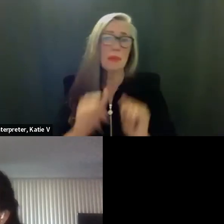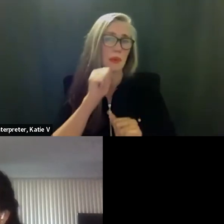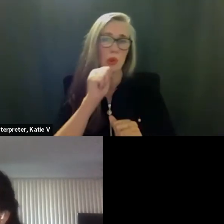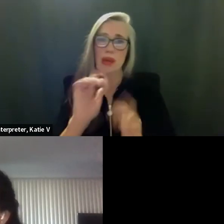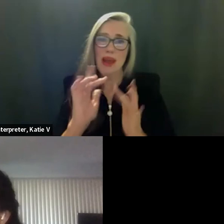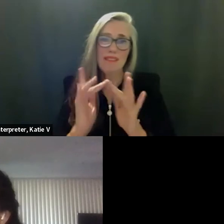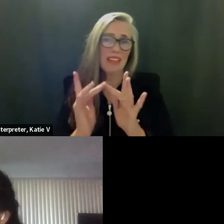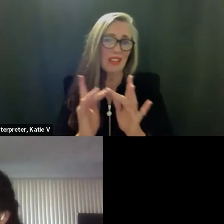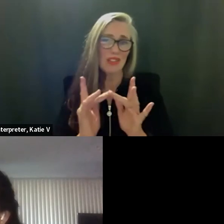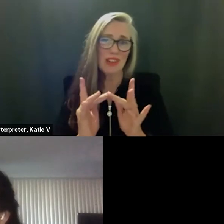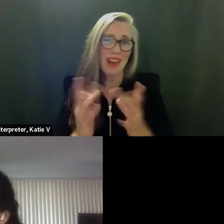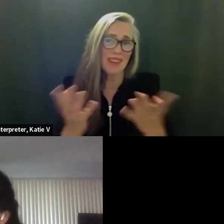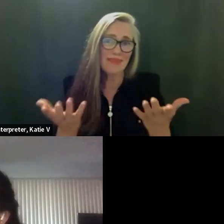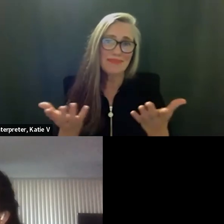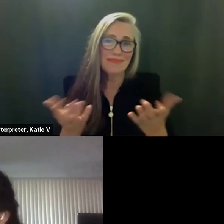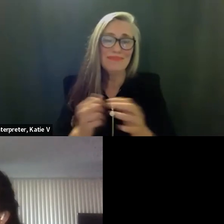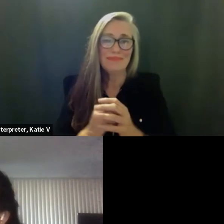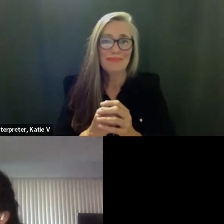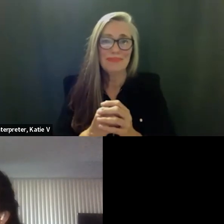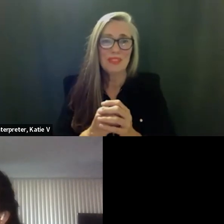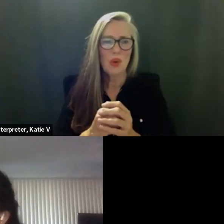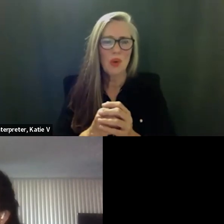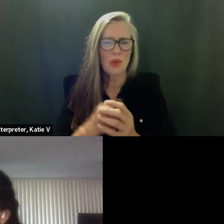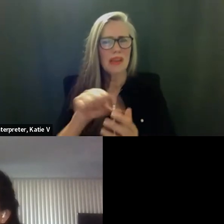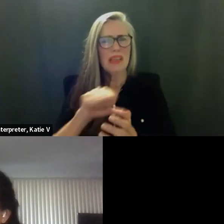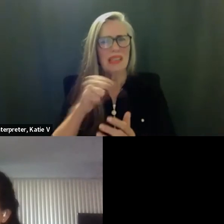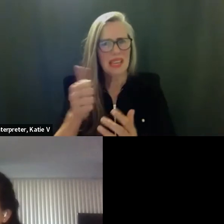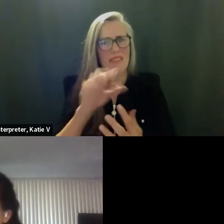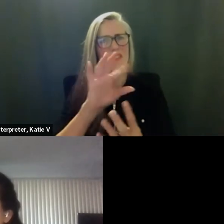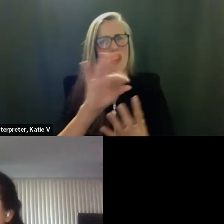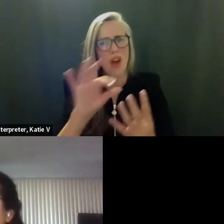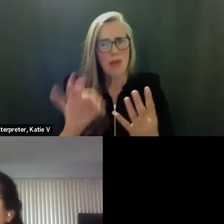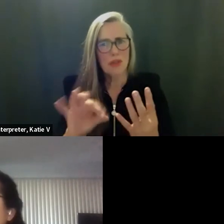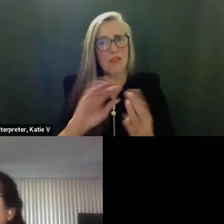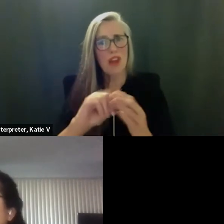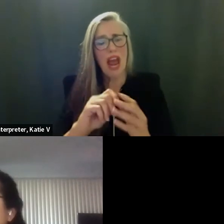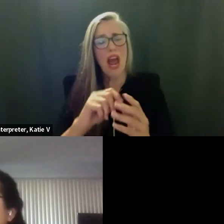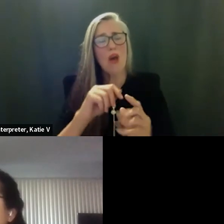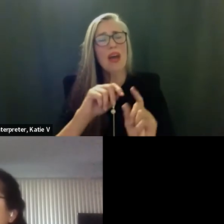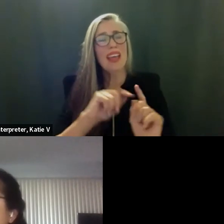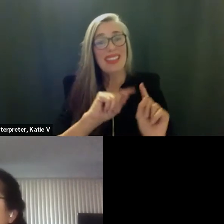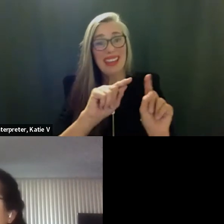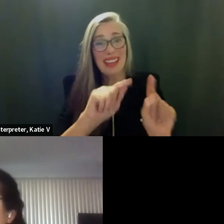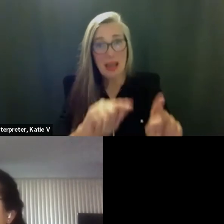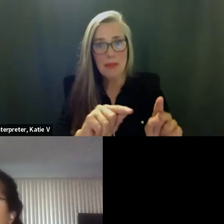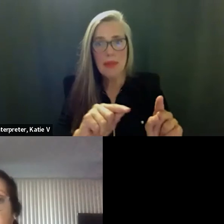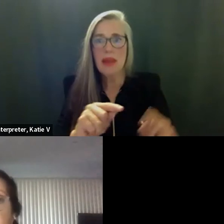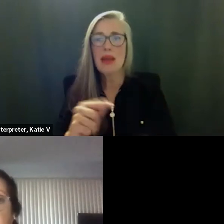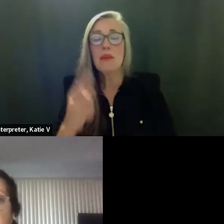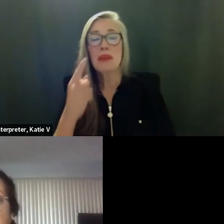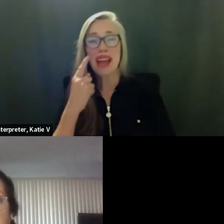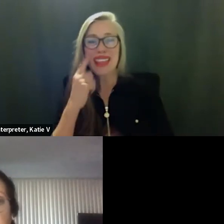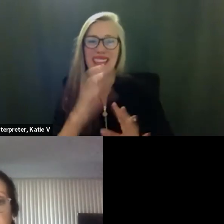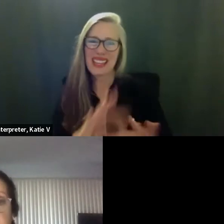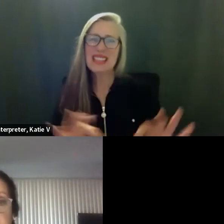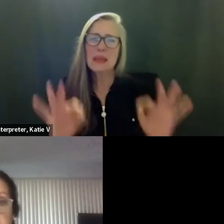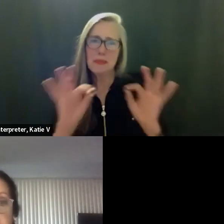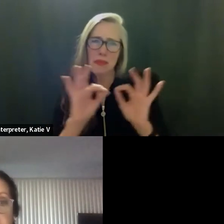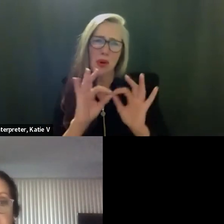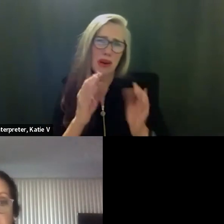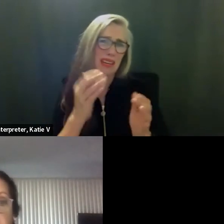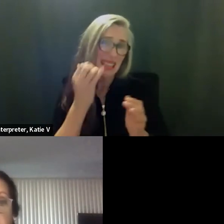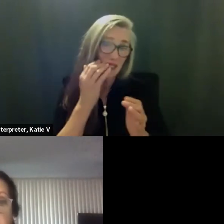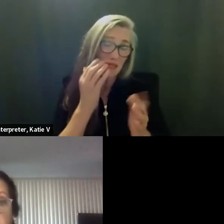of having um of having candidates interviewed rather than going to an election